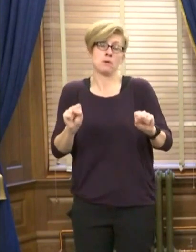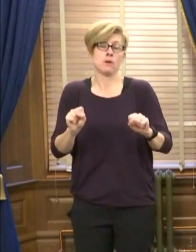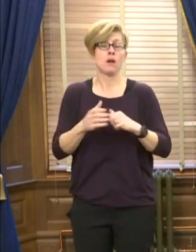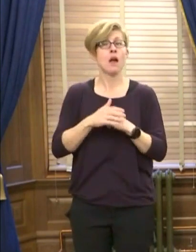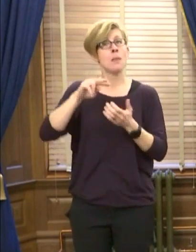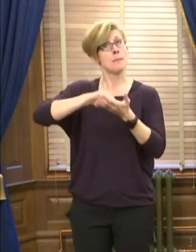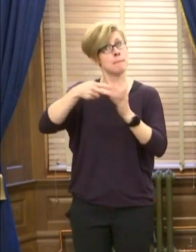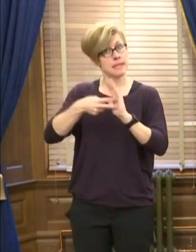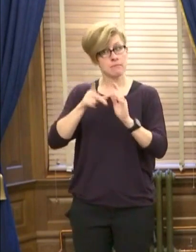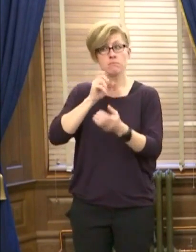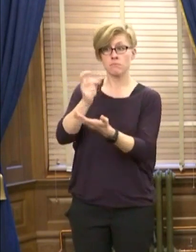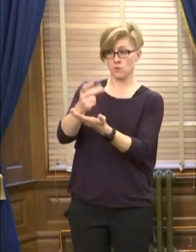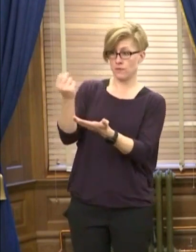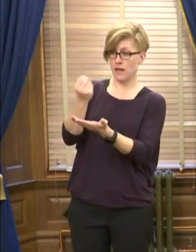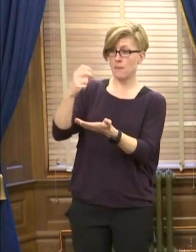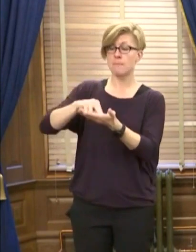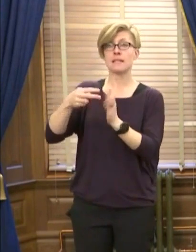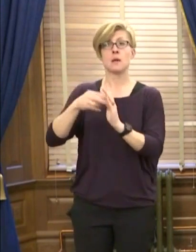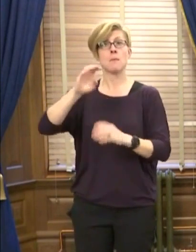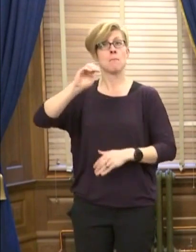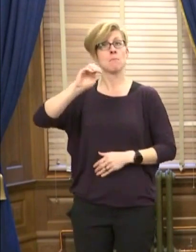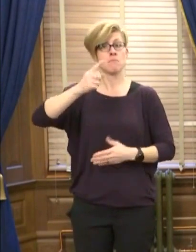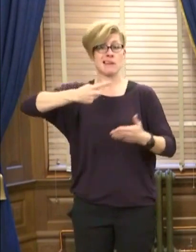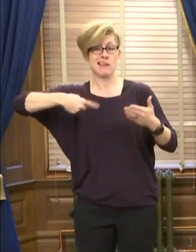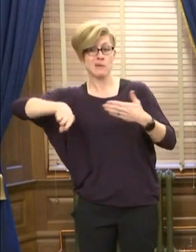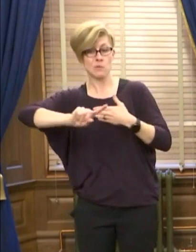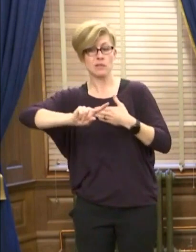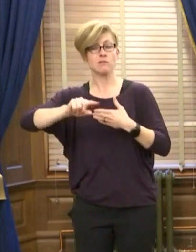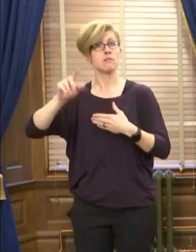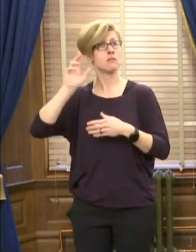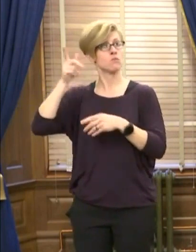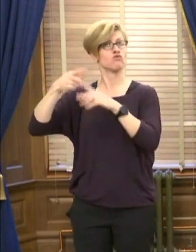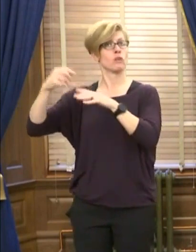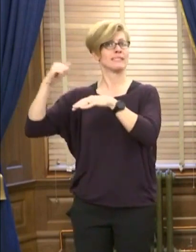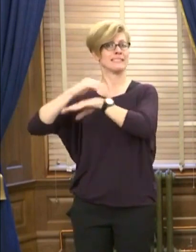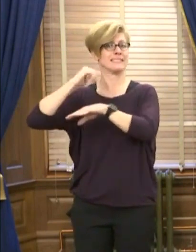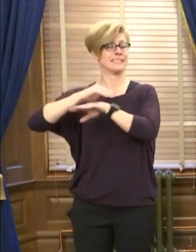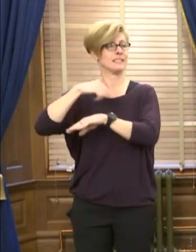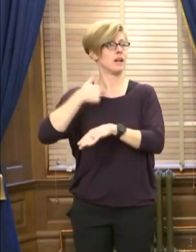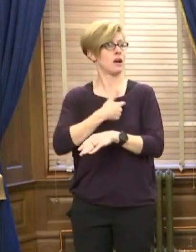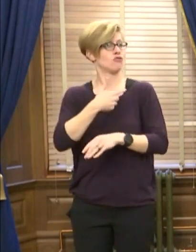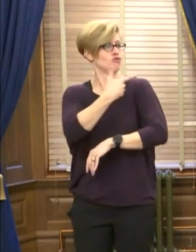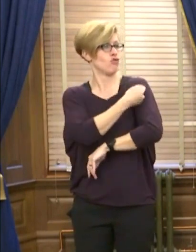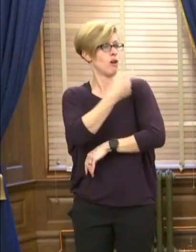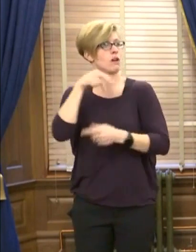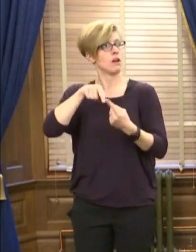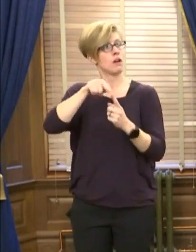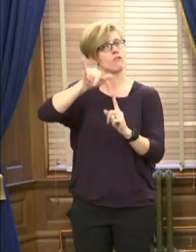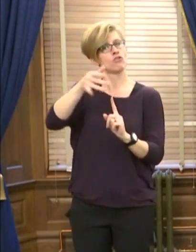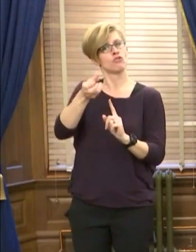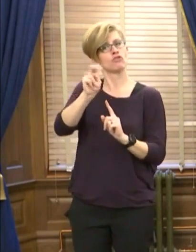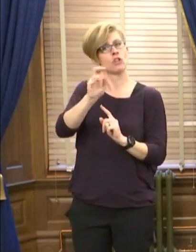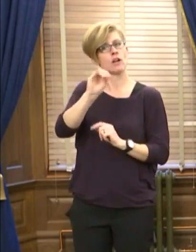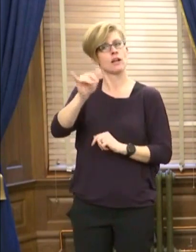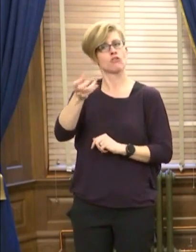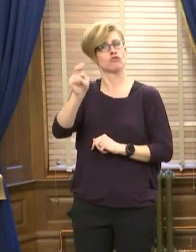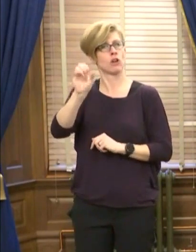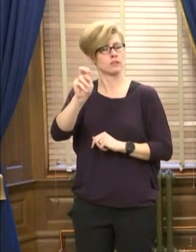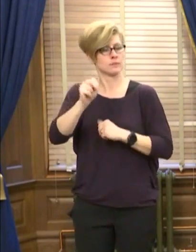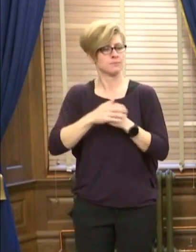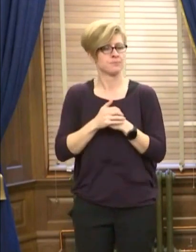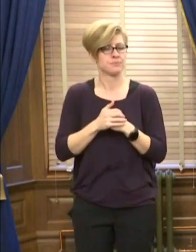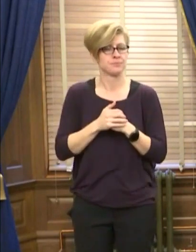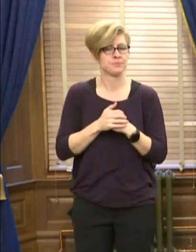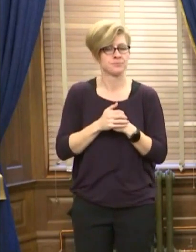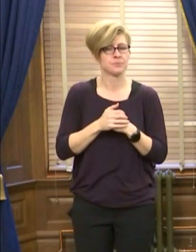Kansas could start receiving doses as early as next week. Also good news, the number of other vaccine doses coming to Kansas